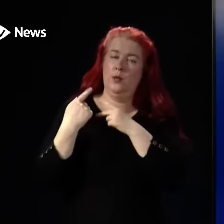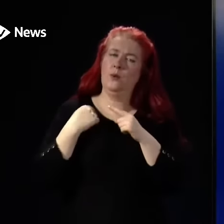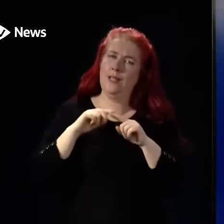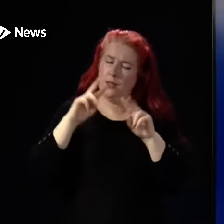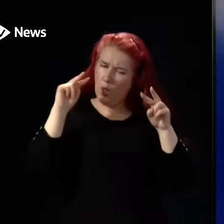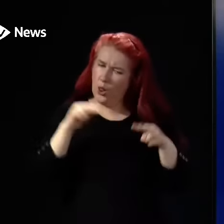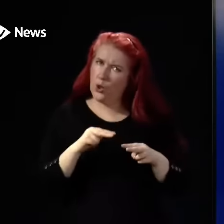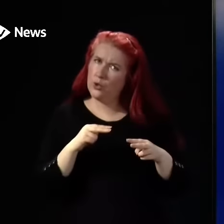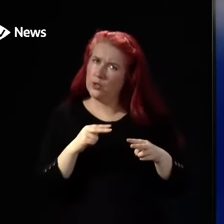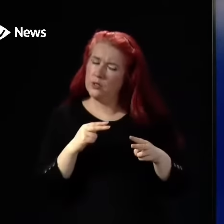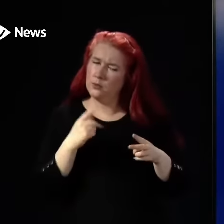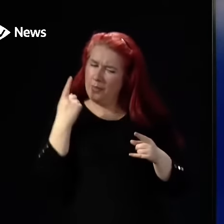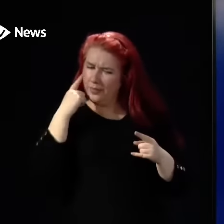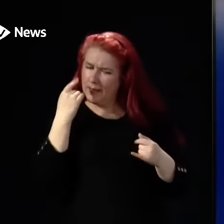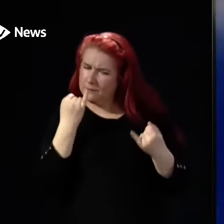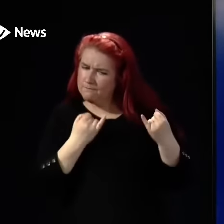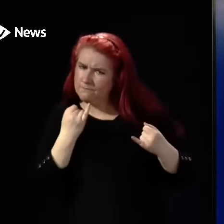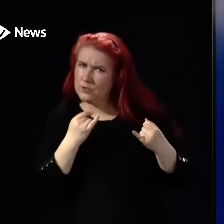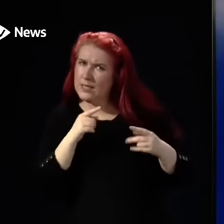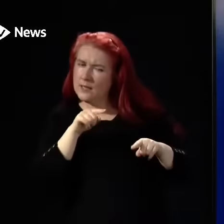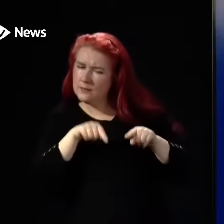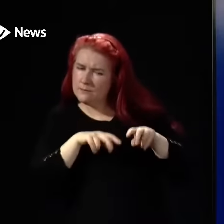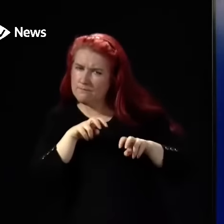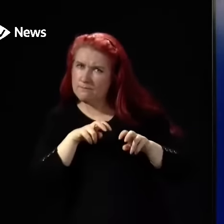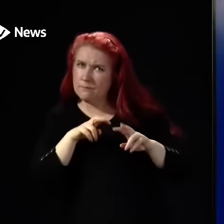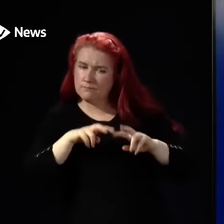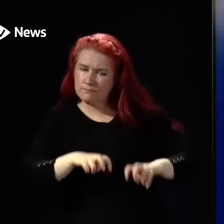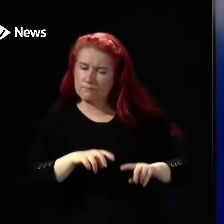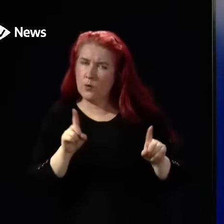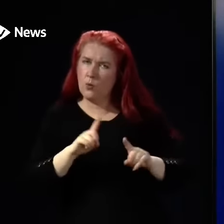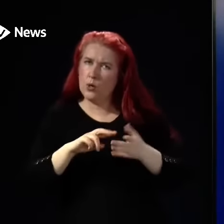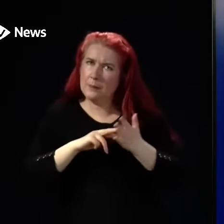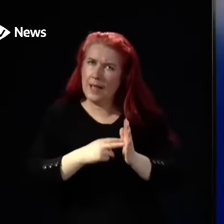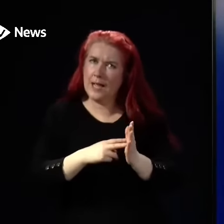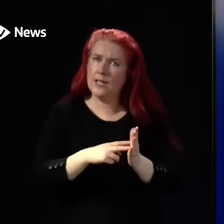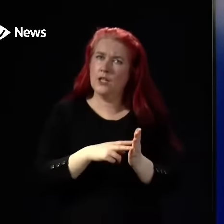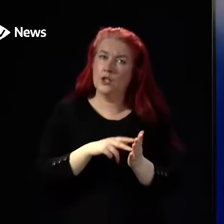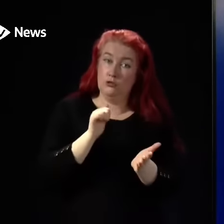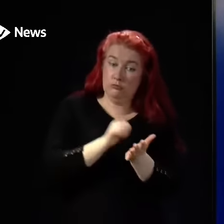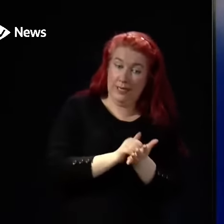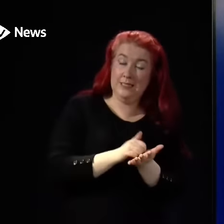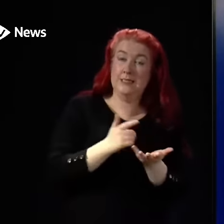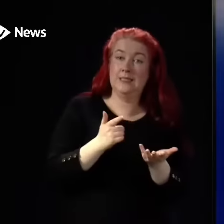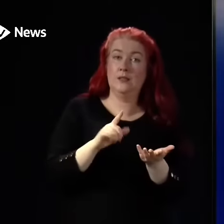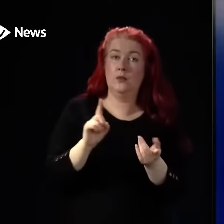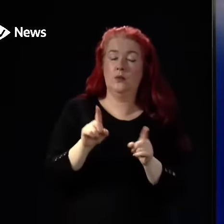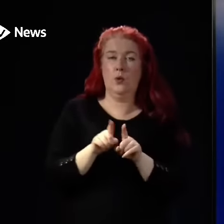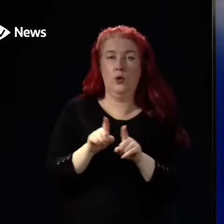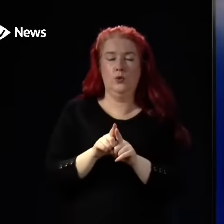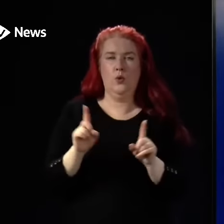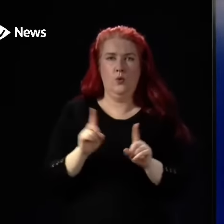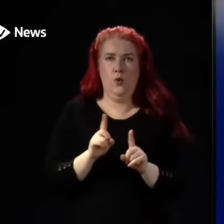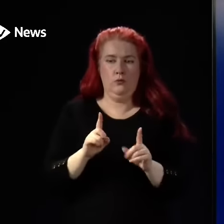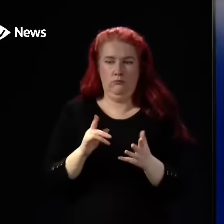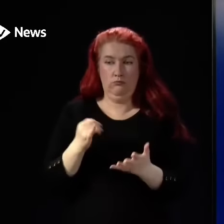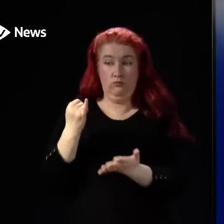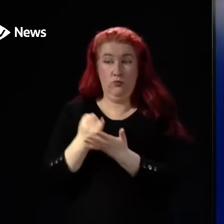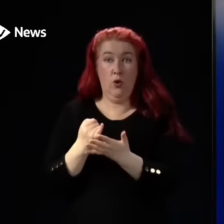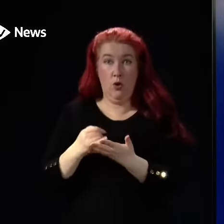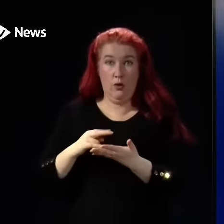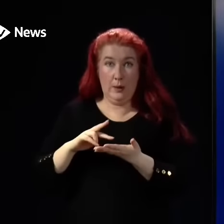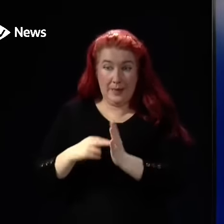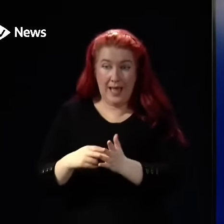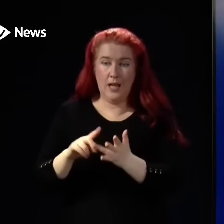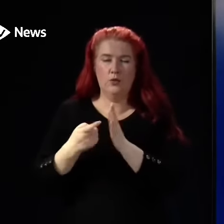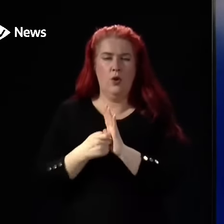at what we have got right in our planning. We look just as critically, if not more critically at what we didn't get right or what